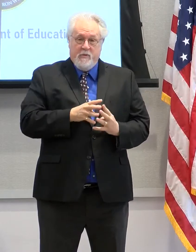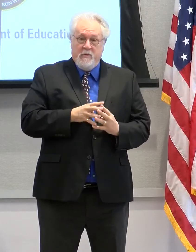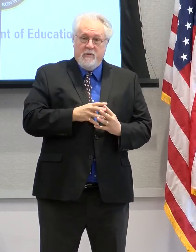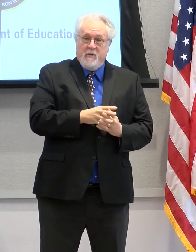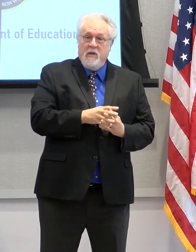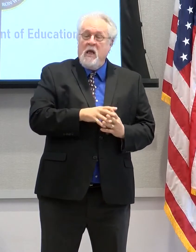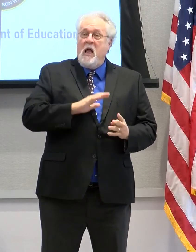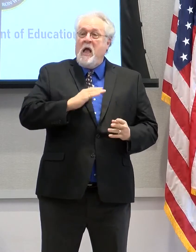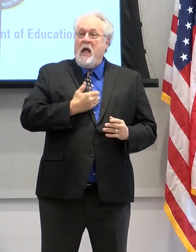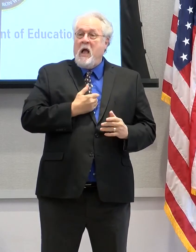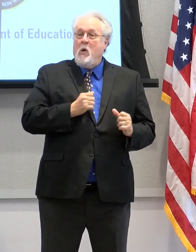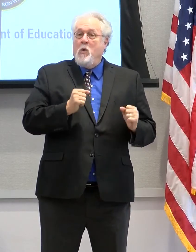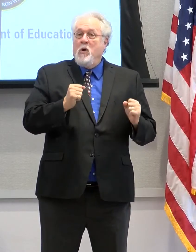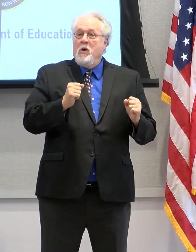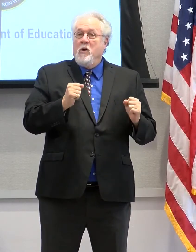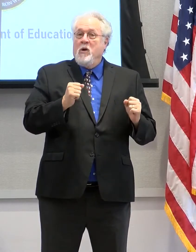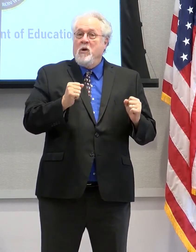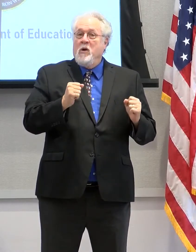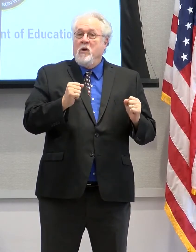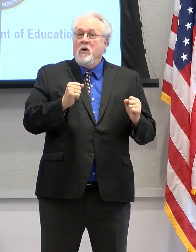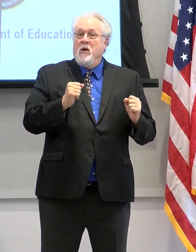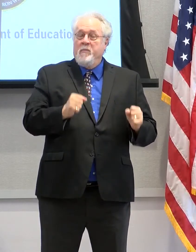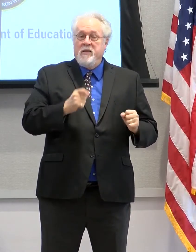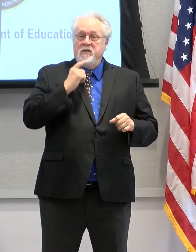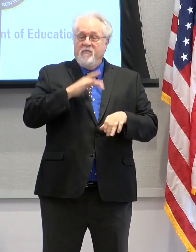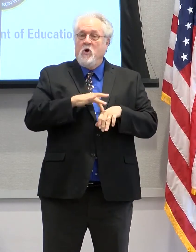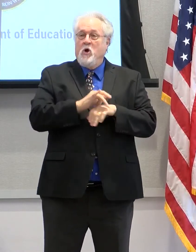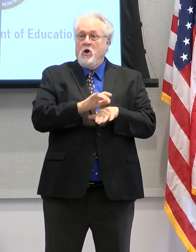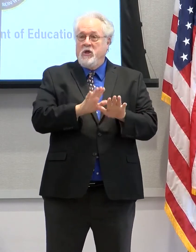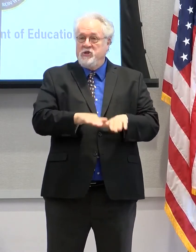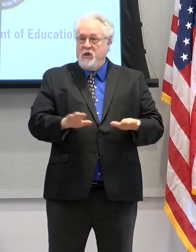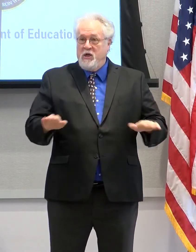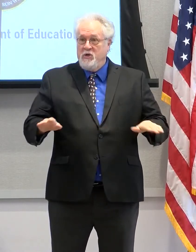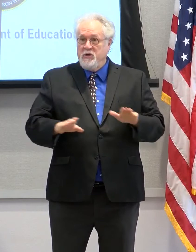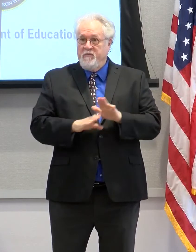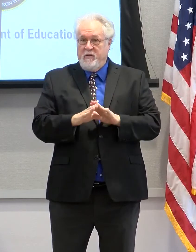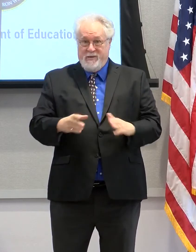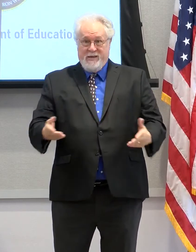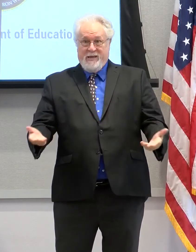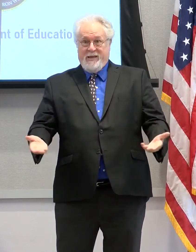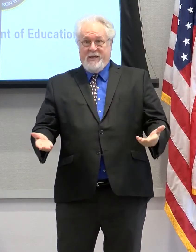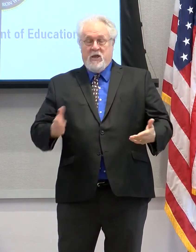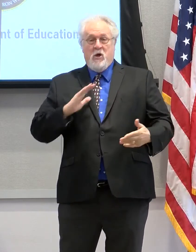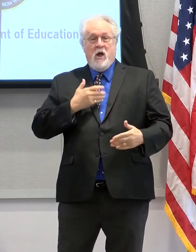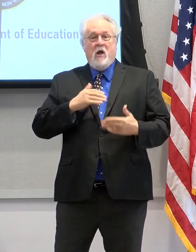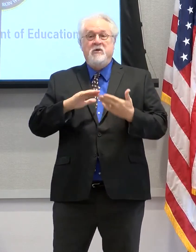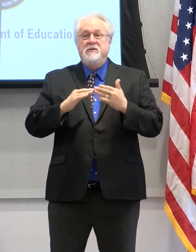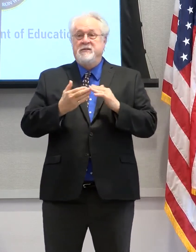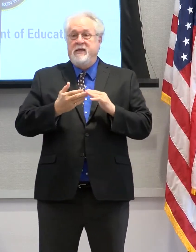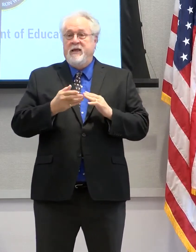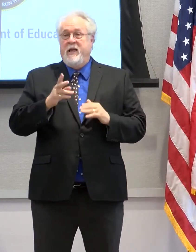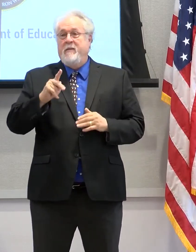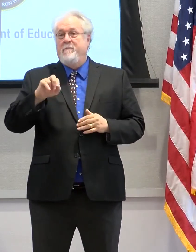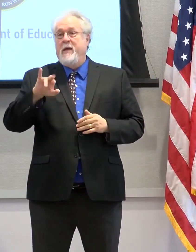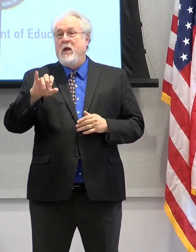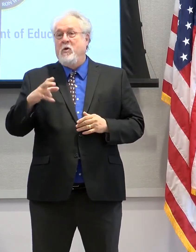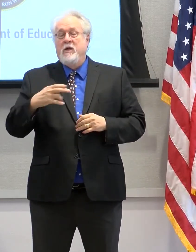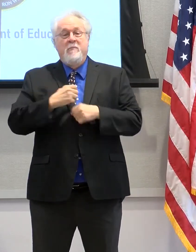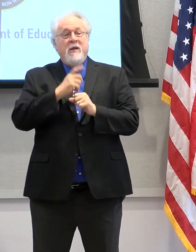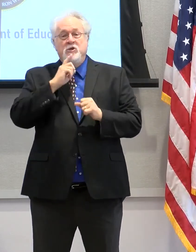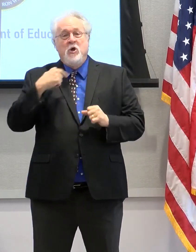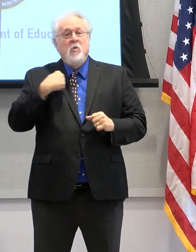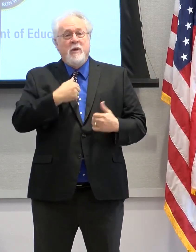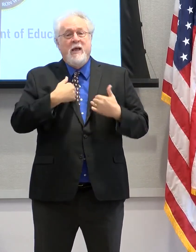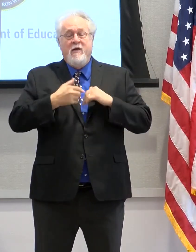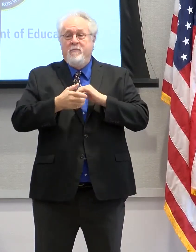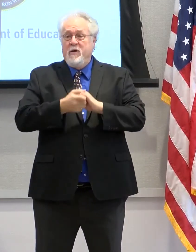our capacity for early childhood development here in our city and parish. Making sure that we